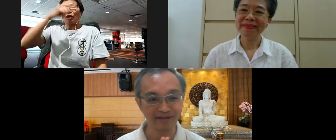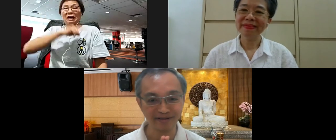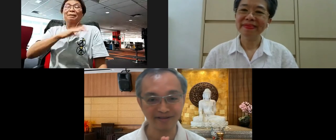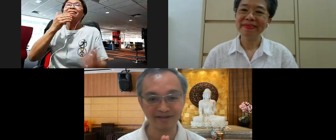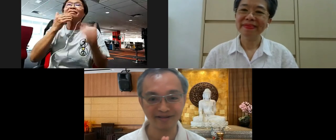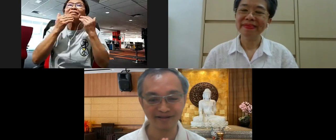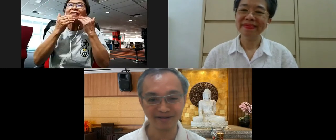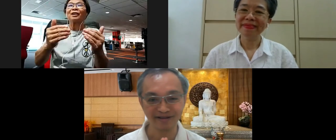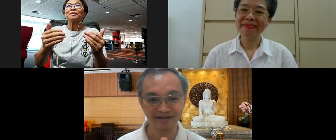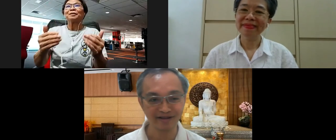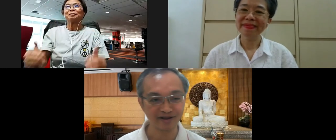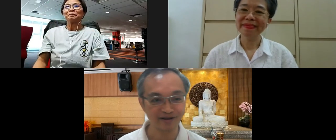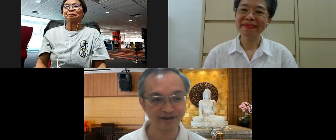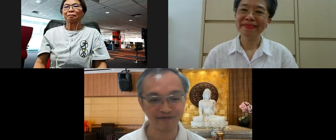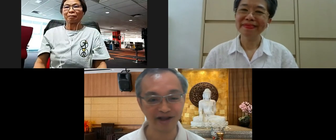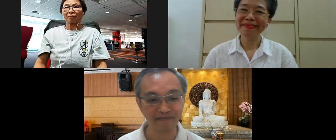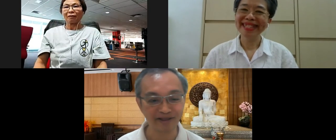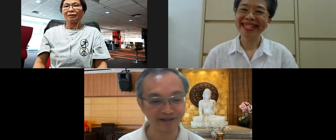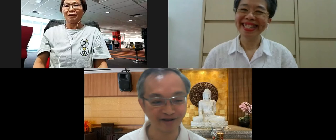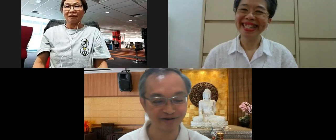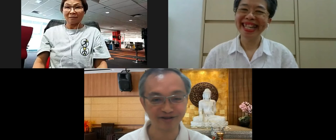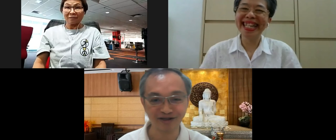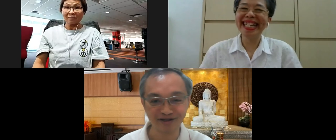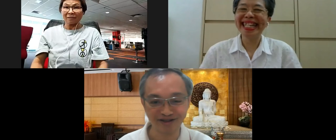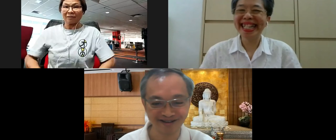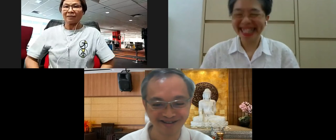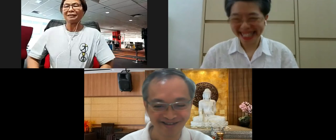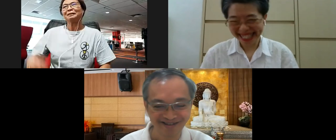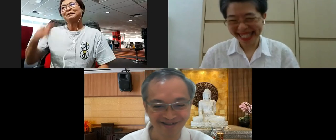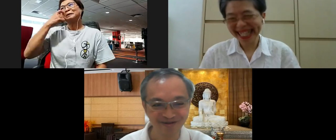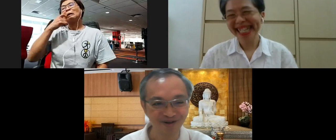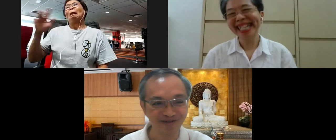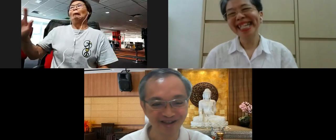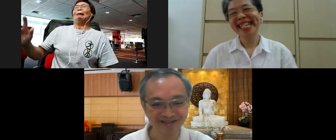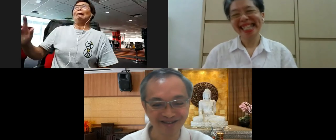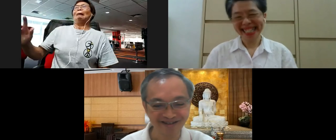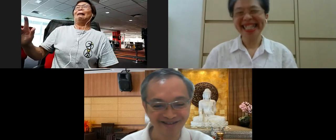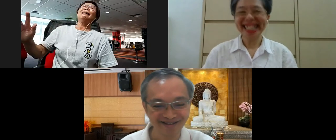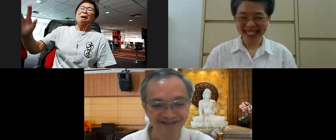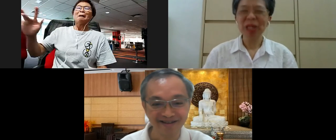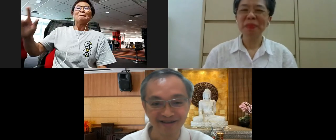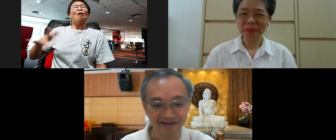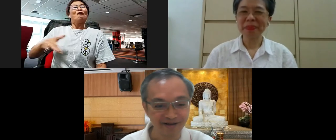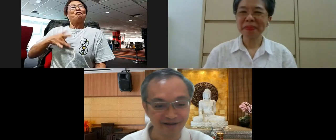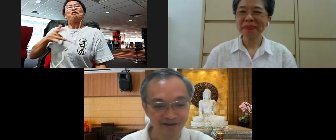empath the very empathetic translation full of feelings